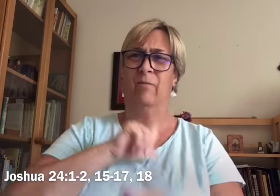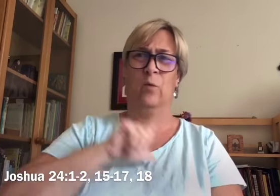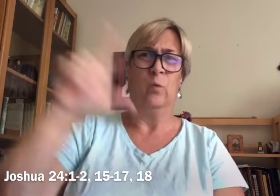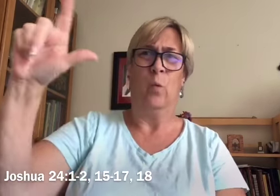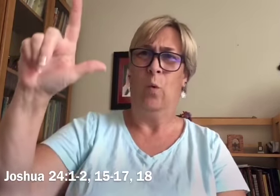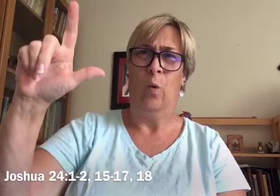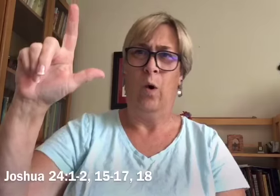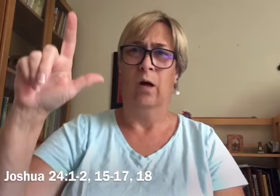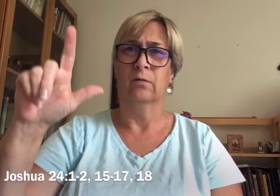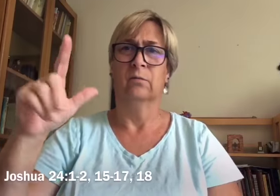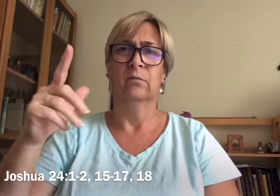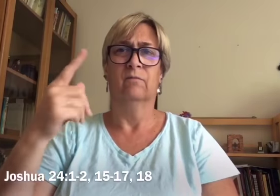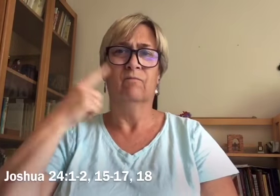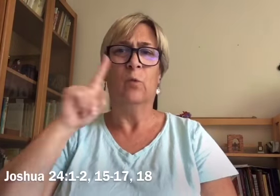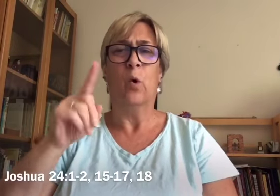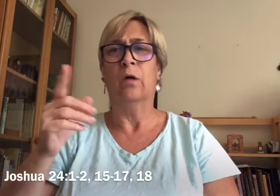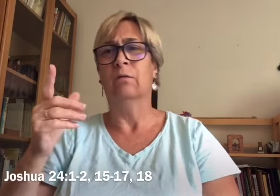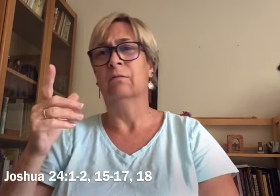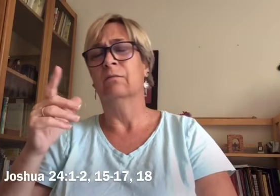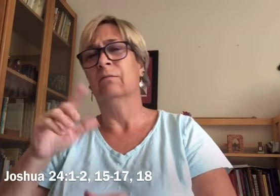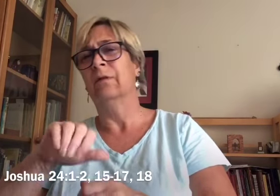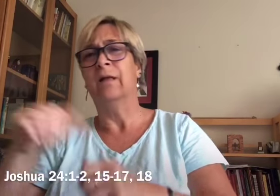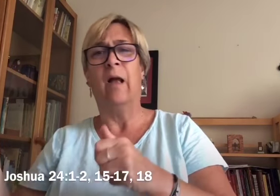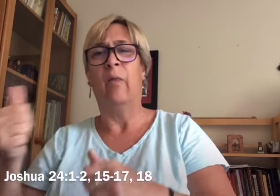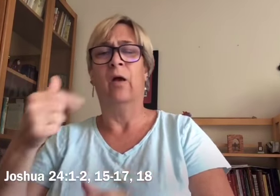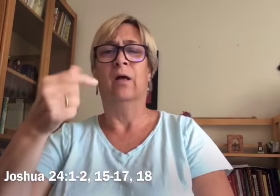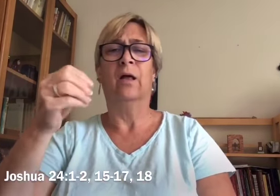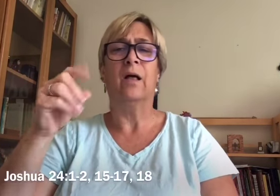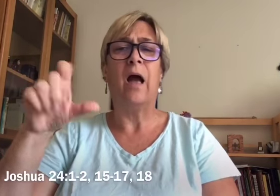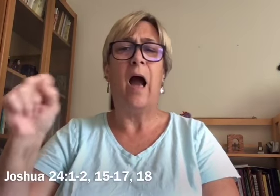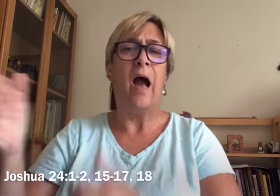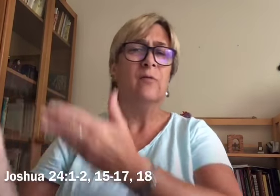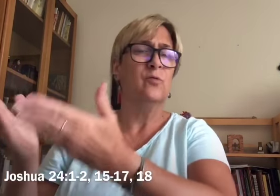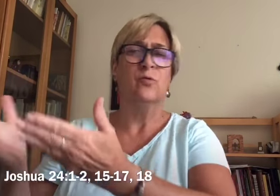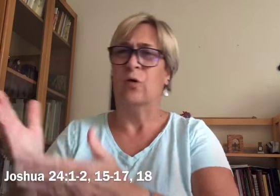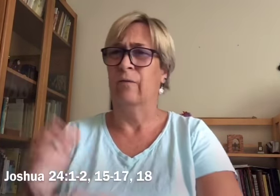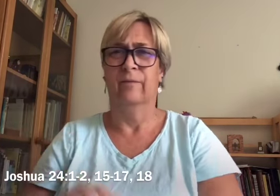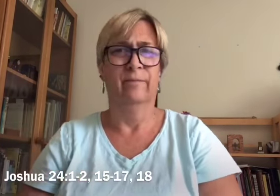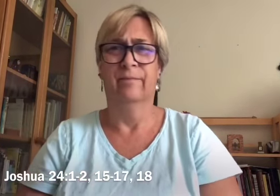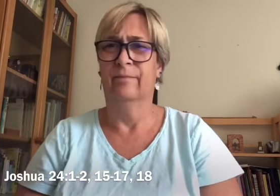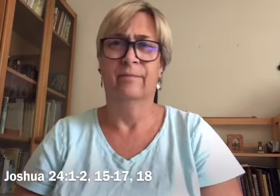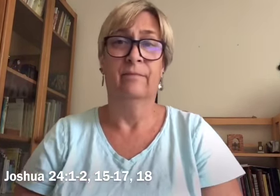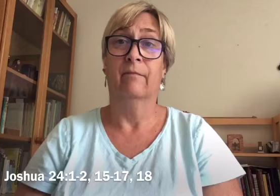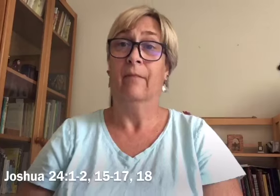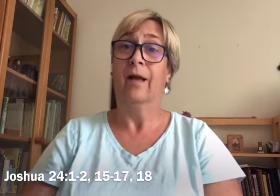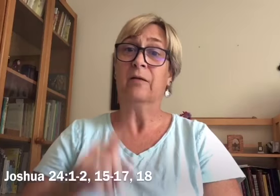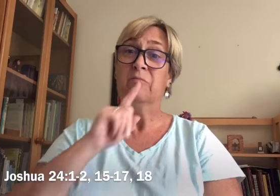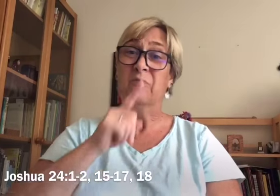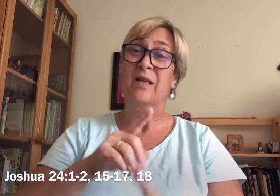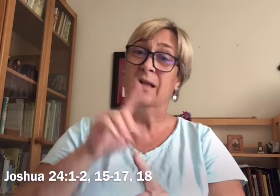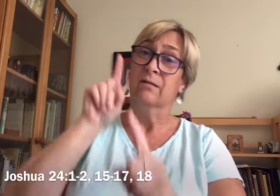Far be it from us to forsake the Lord for the service of other gods.